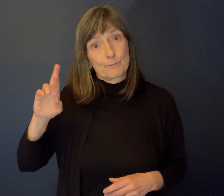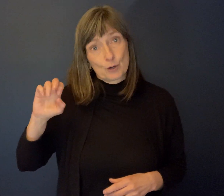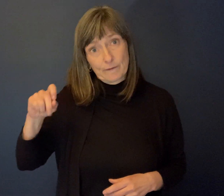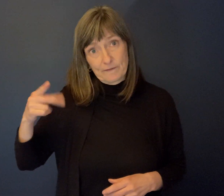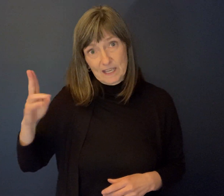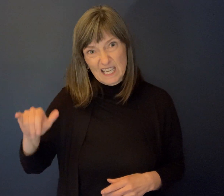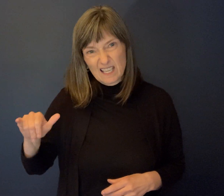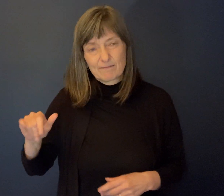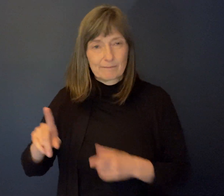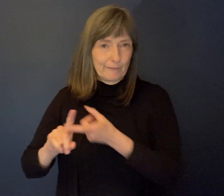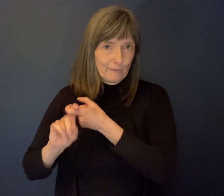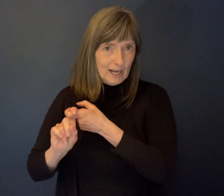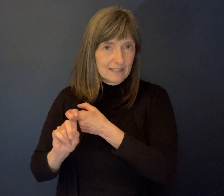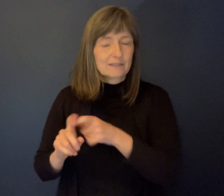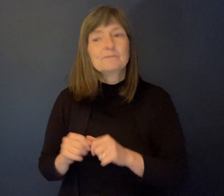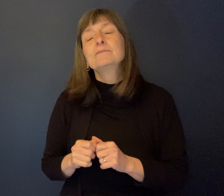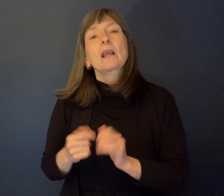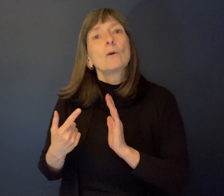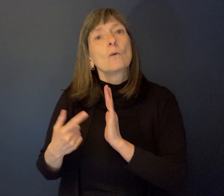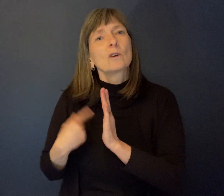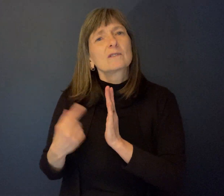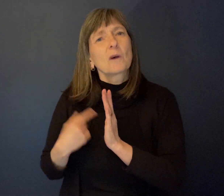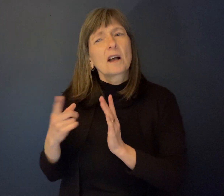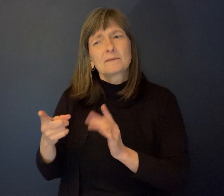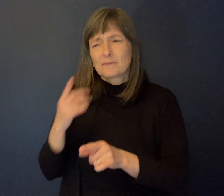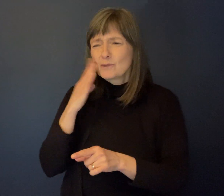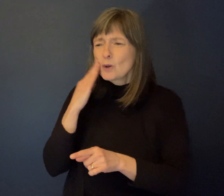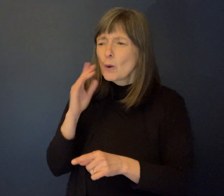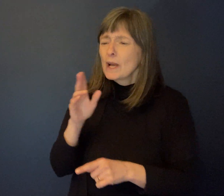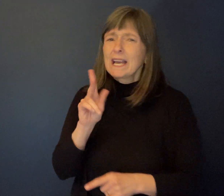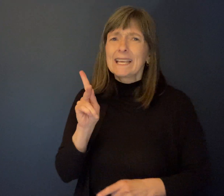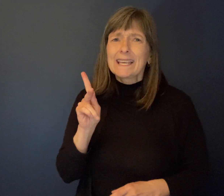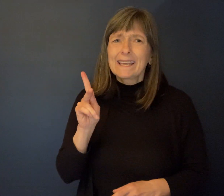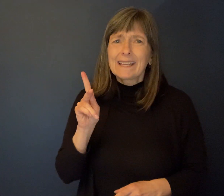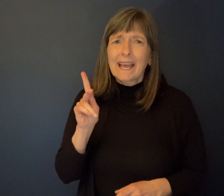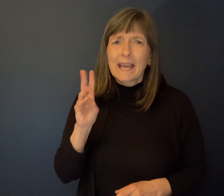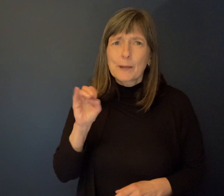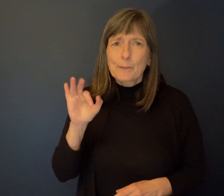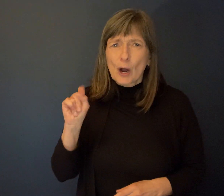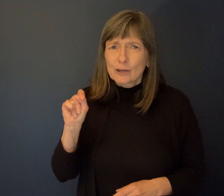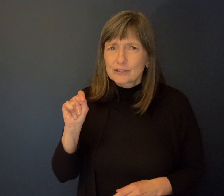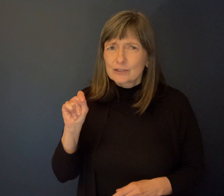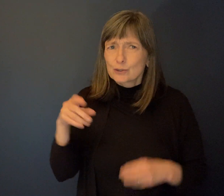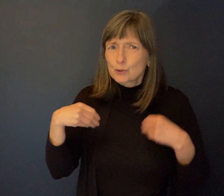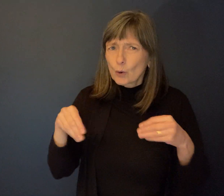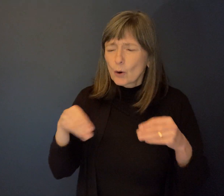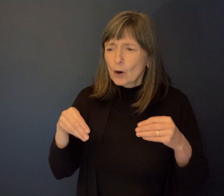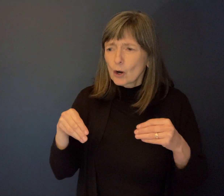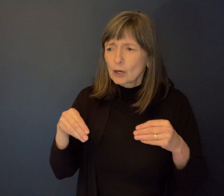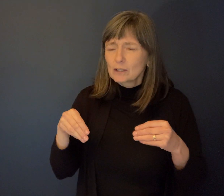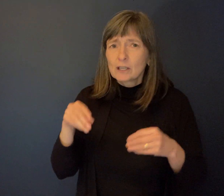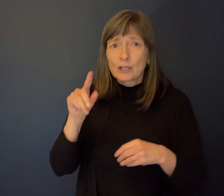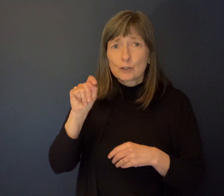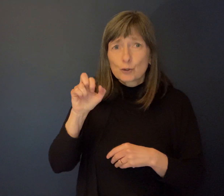we would say to Bill every now and then came out on Torbay road, Bill, like we've been talking to them, we've sent them letters and